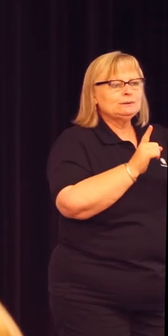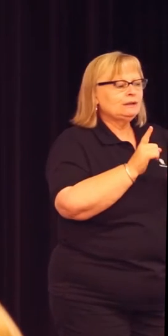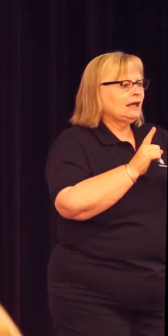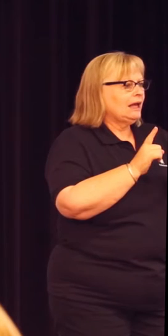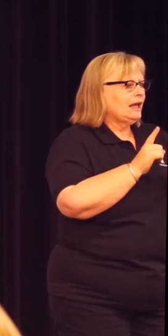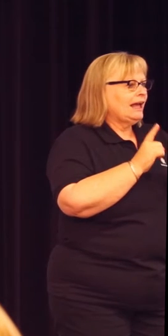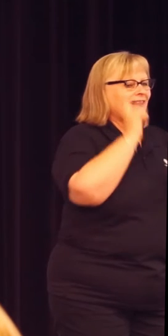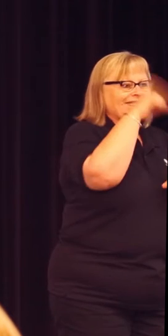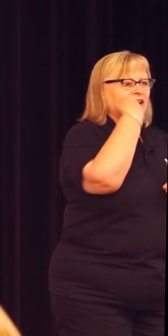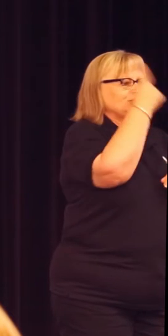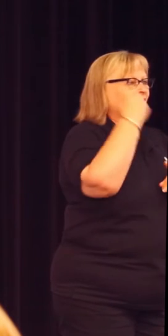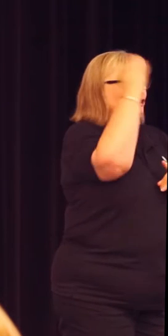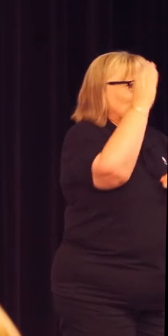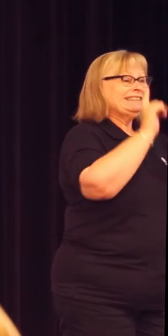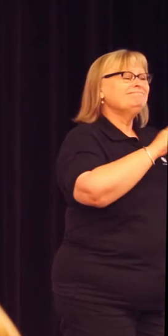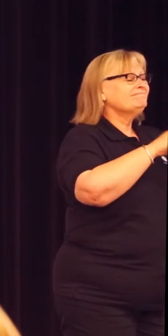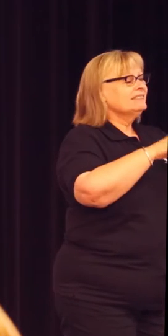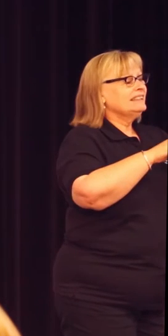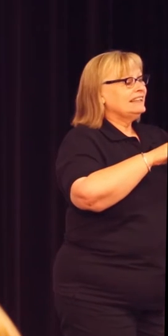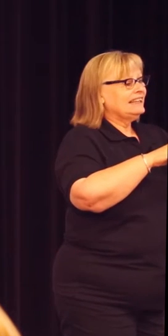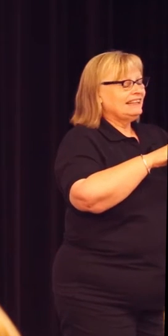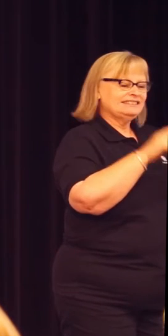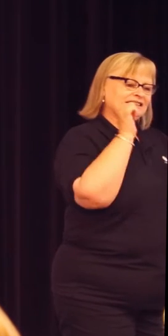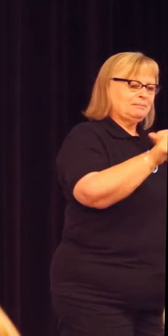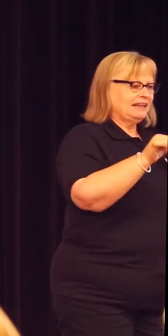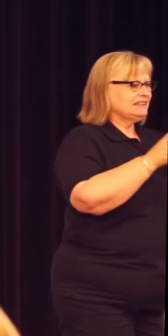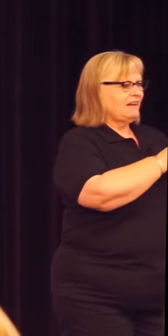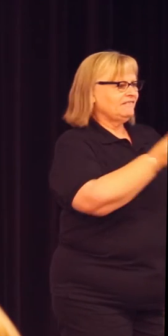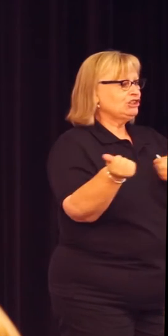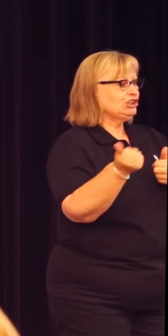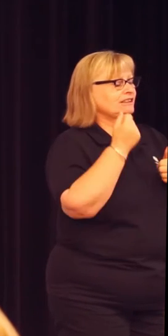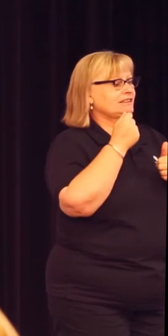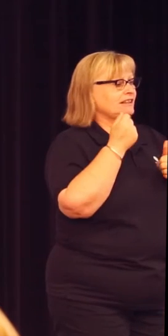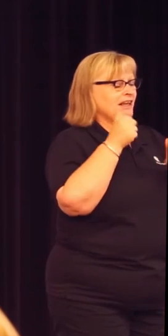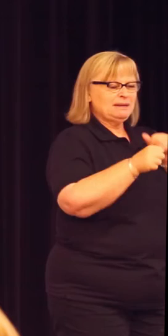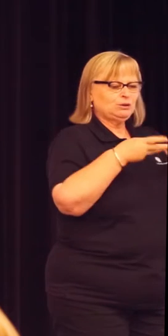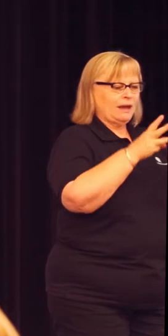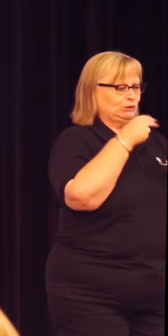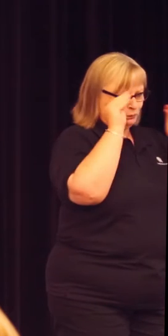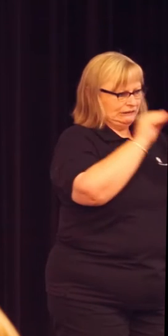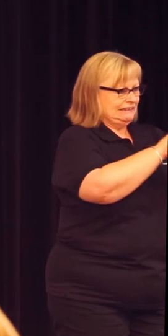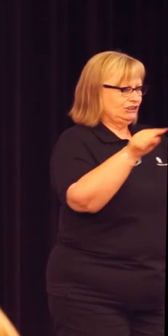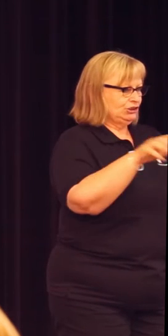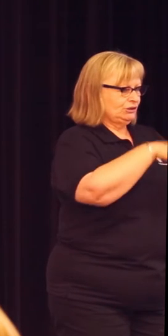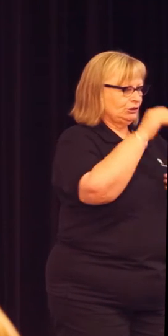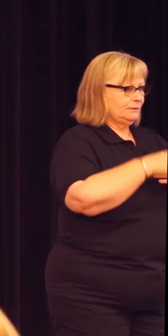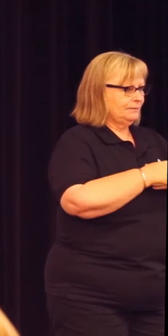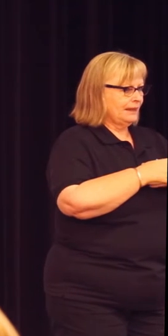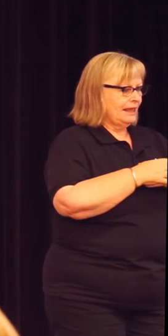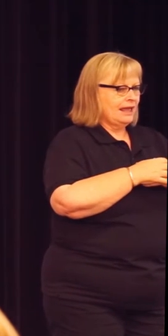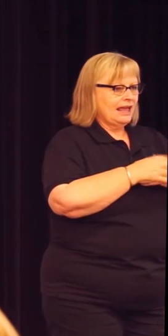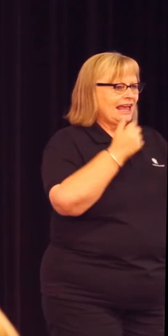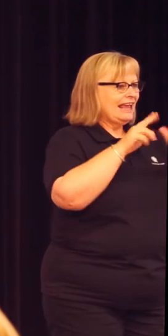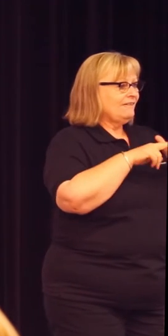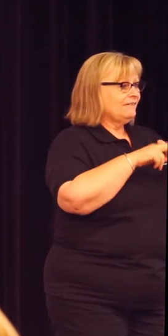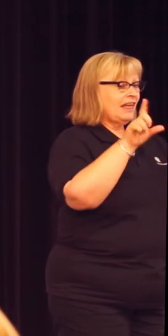face to face learning is still in fact the most efficient and effective way of teaching students. How does removing